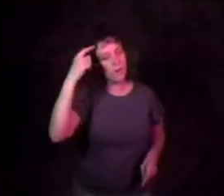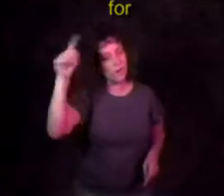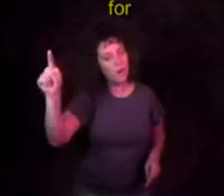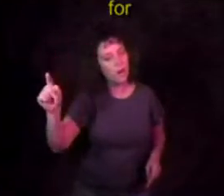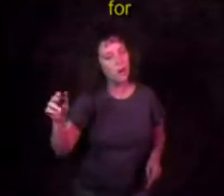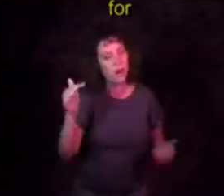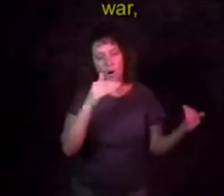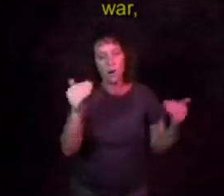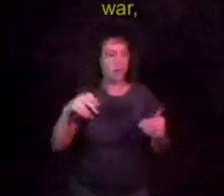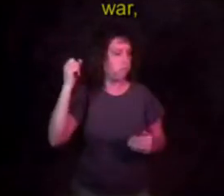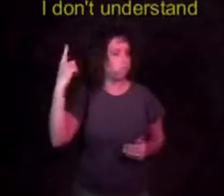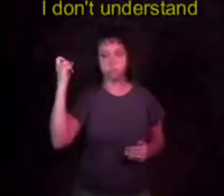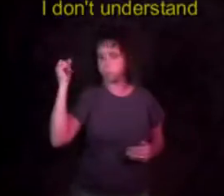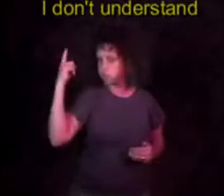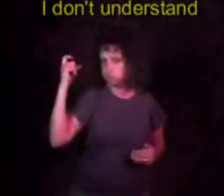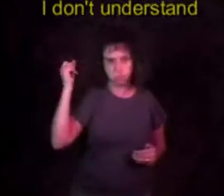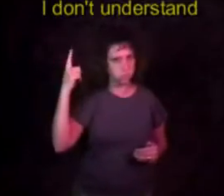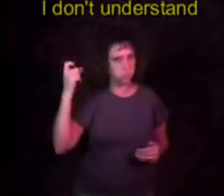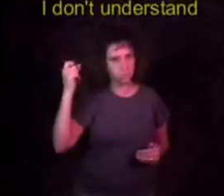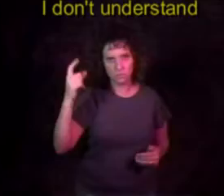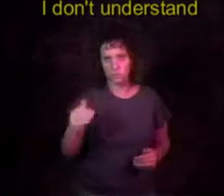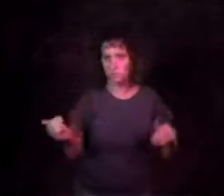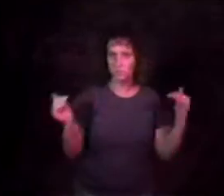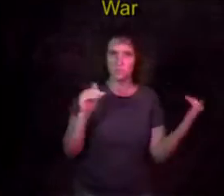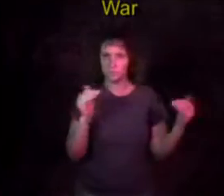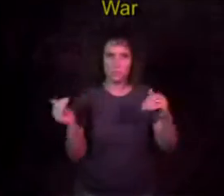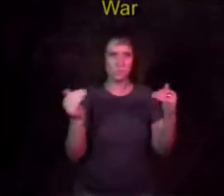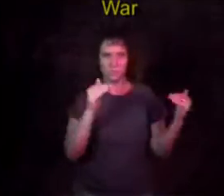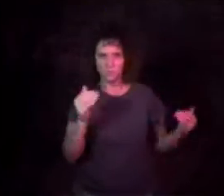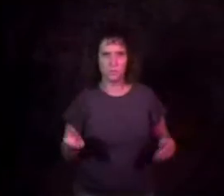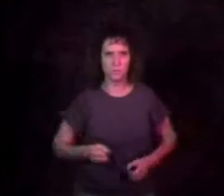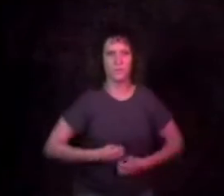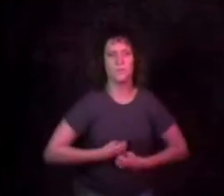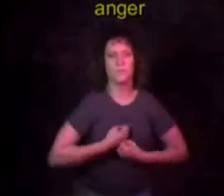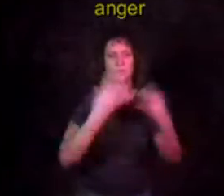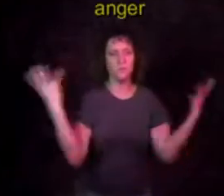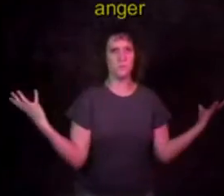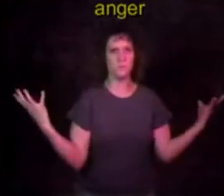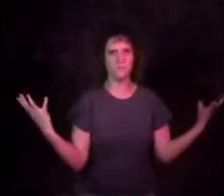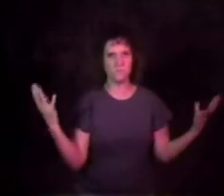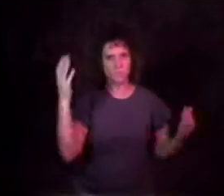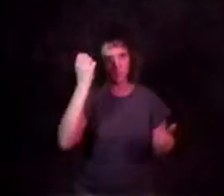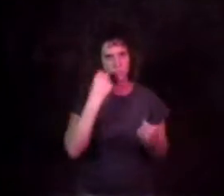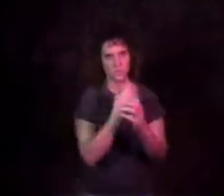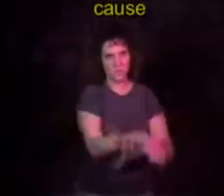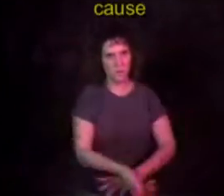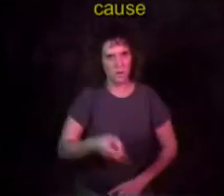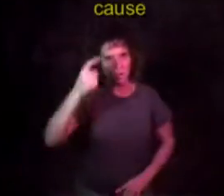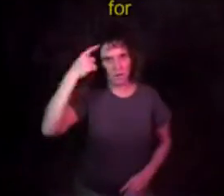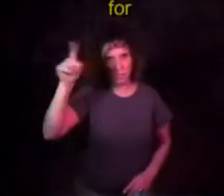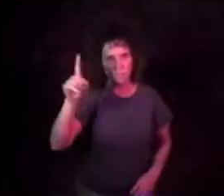blows my mind! War has caused a risk within the younger generation!